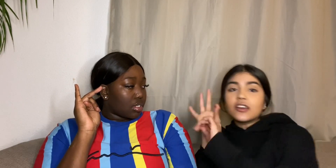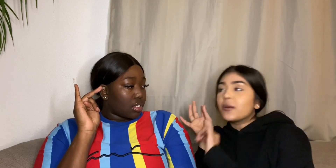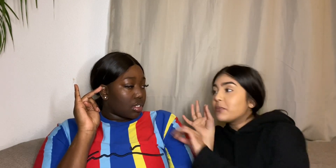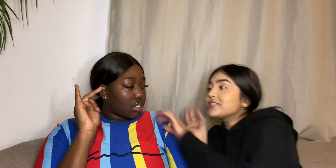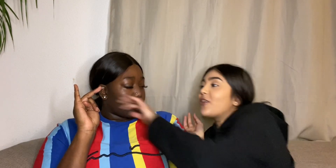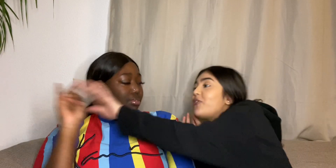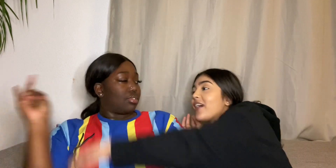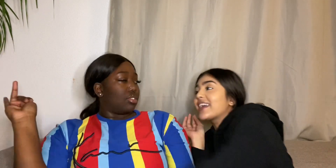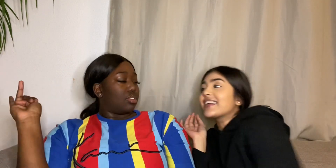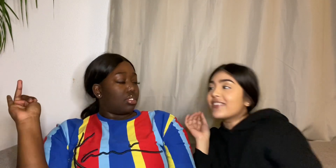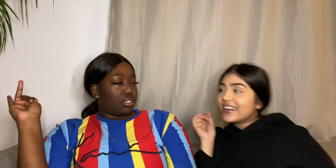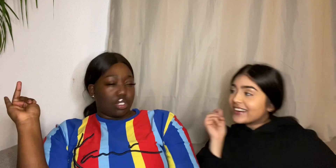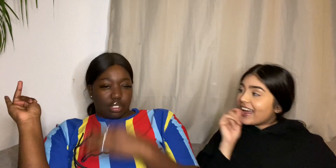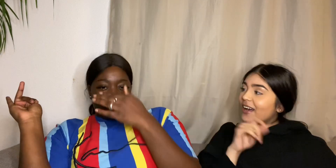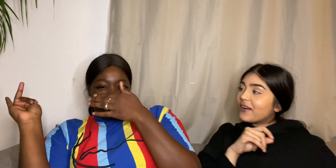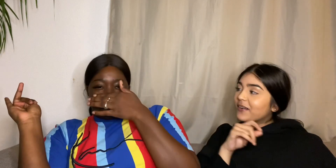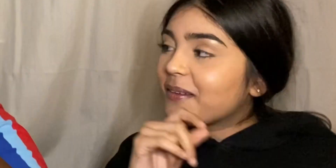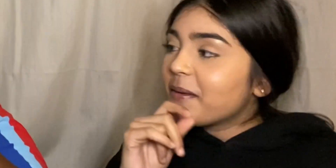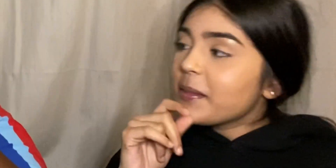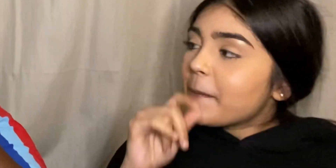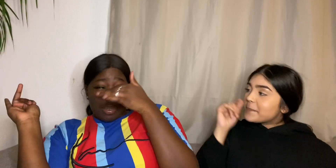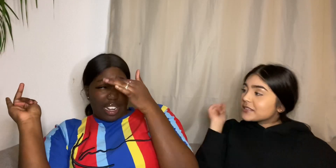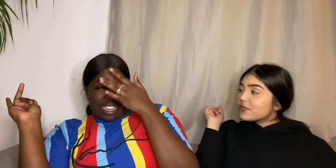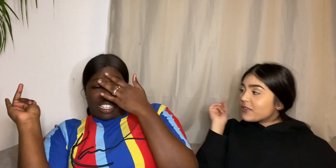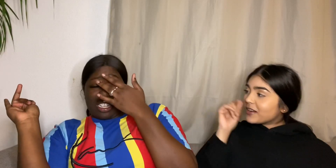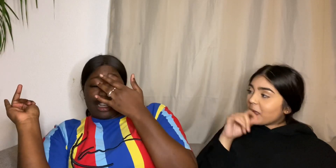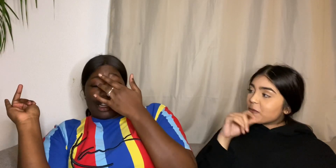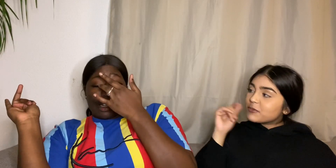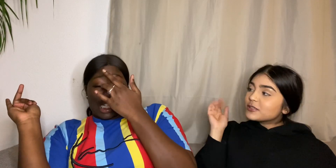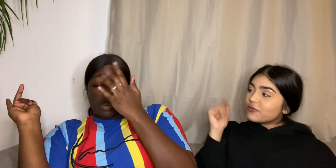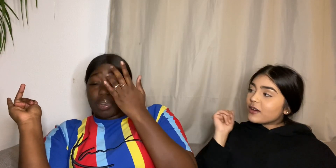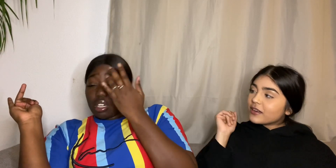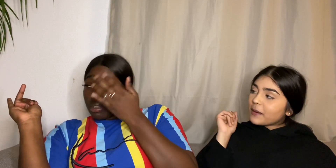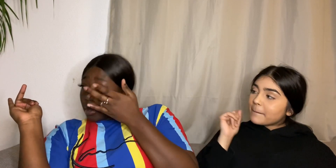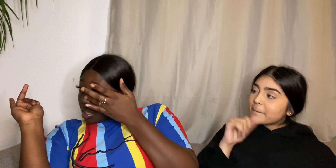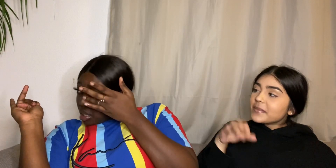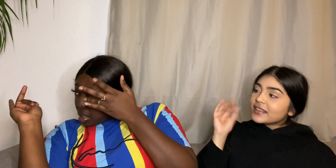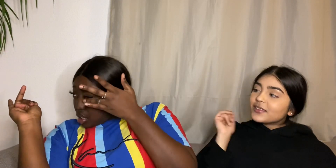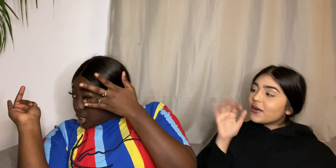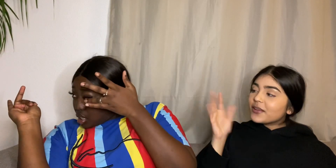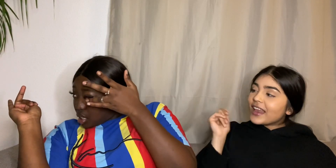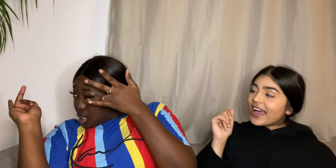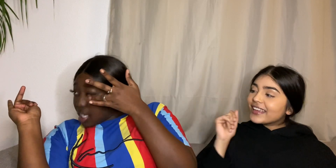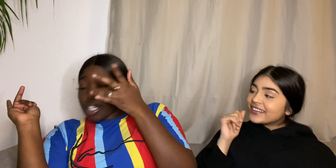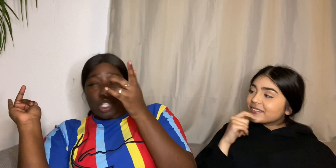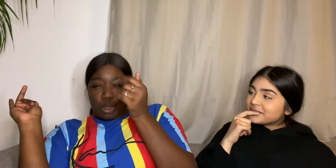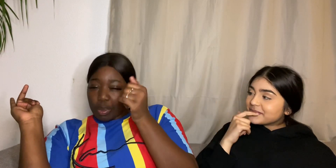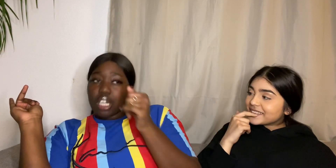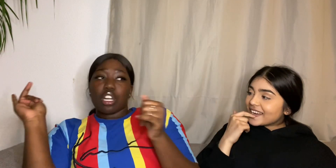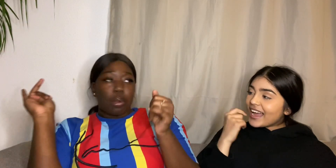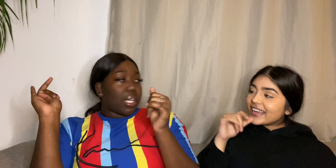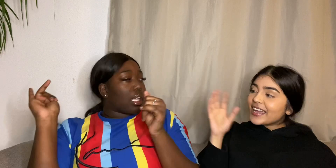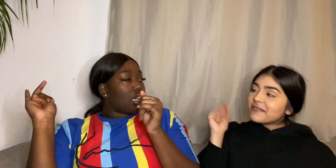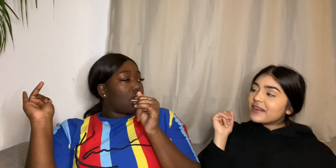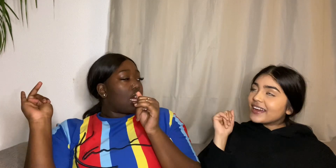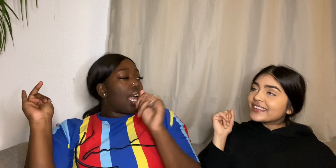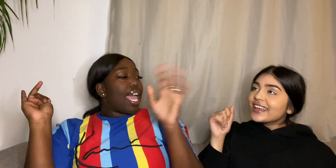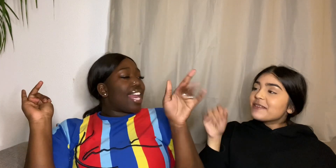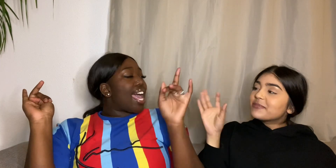Put your fucking finger down I'm gonna You spit on me No you're lying You spit on me Okay but And I did